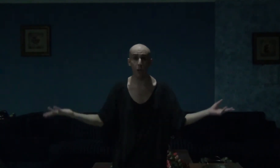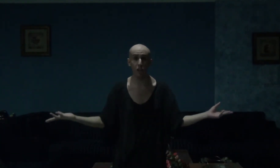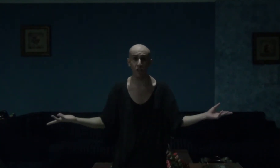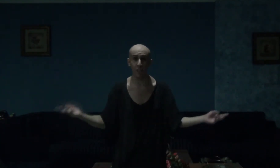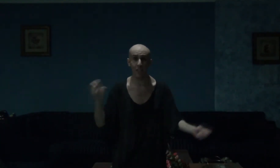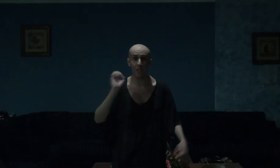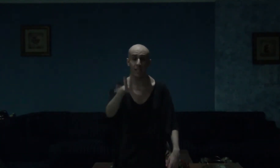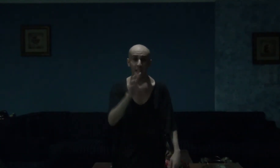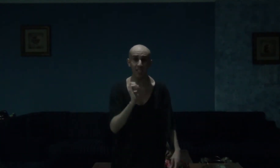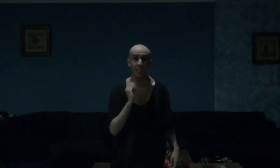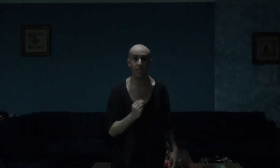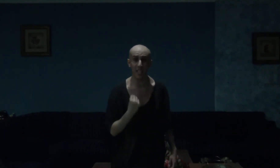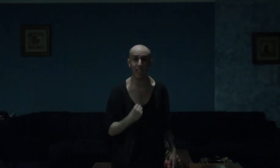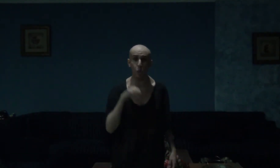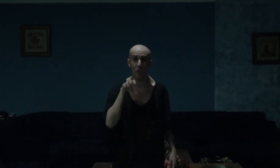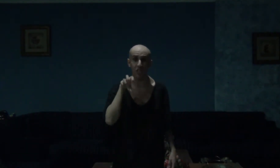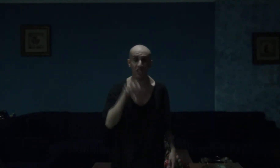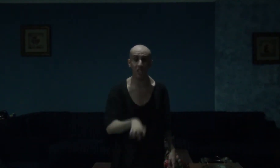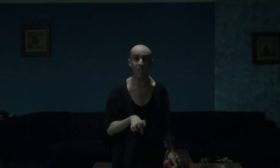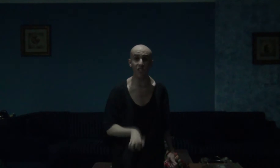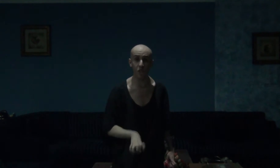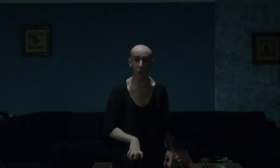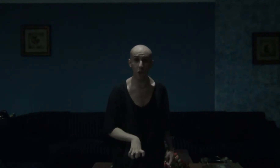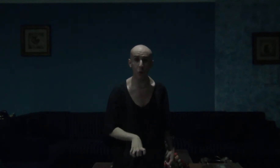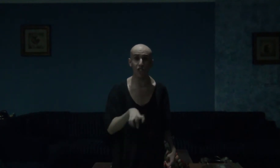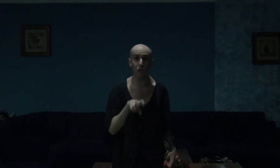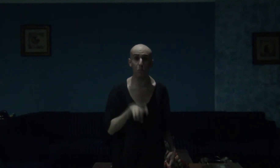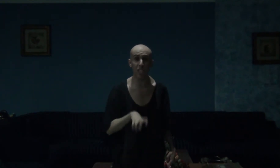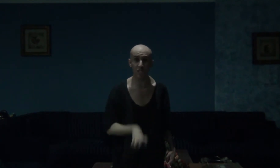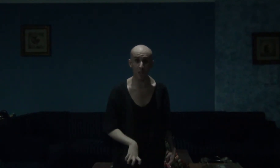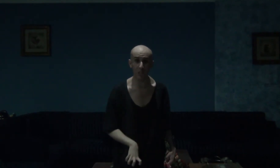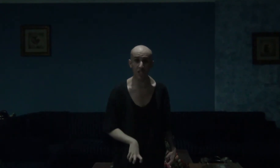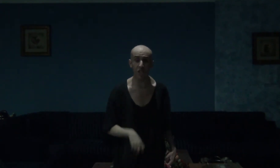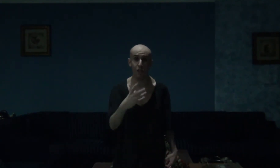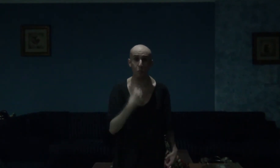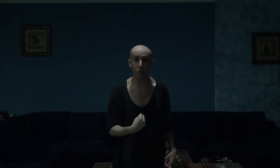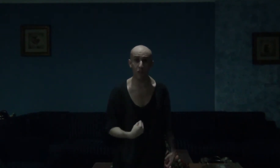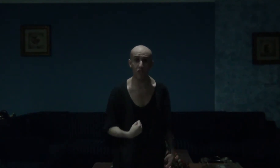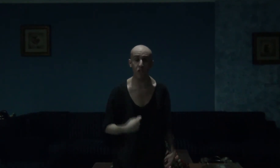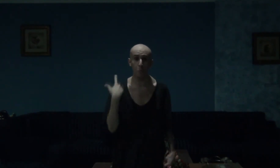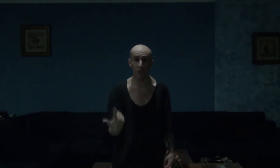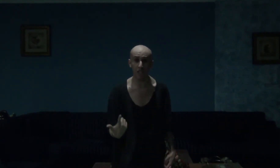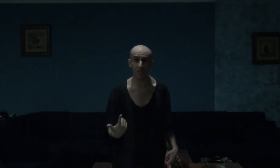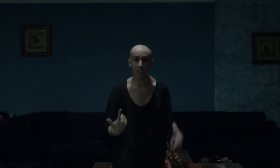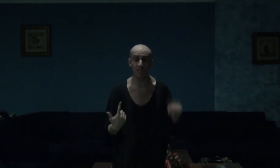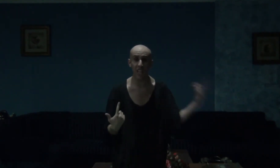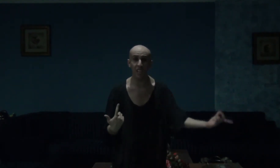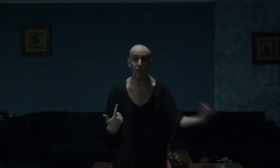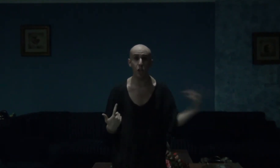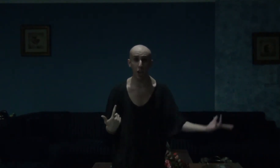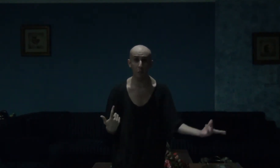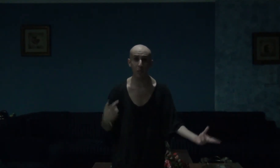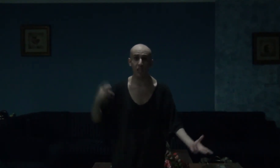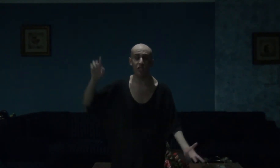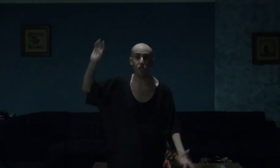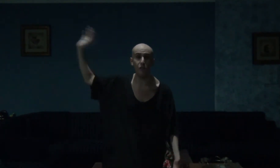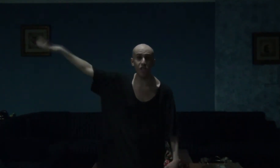politics, and that's exactly what this TV show, this miniseries, explores the politics and incompetence of the